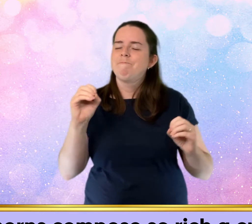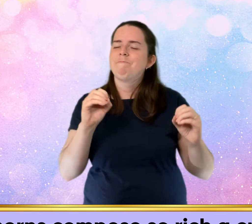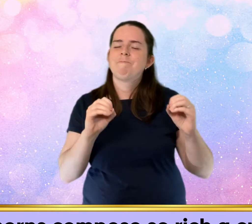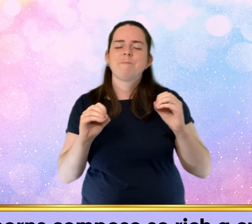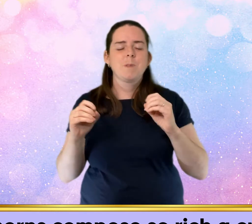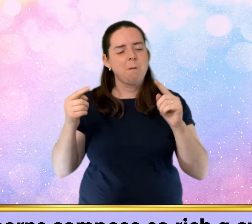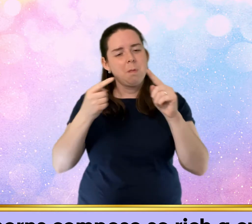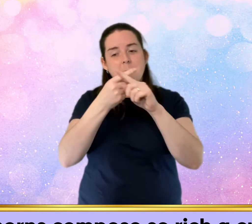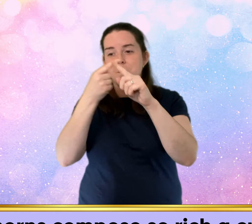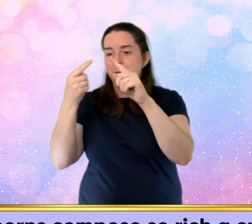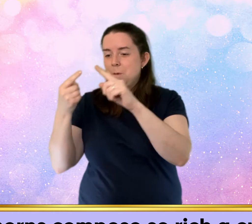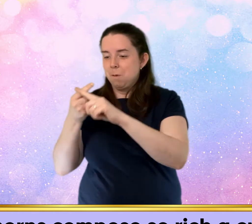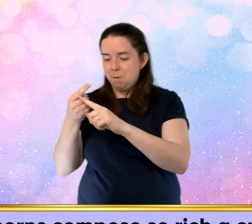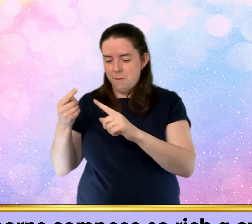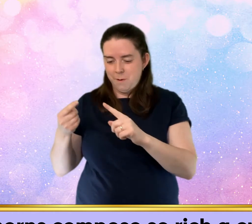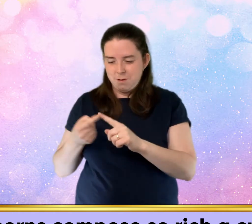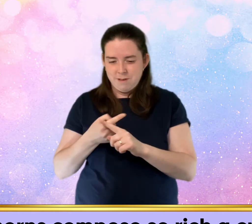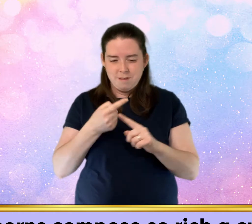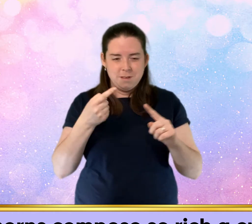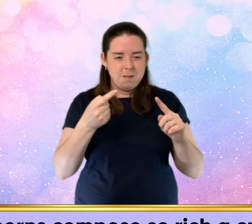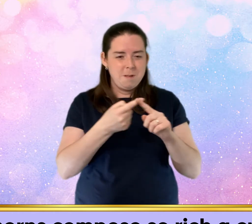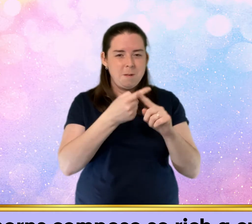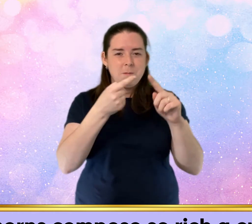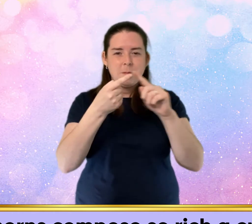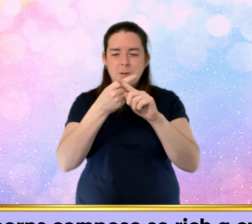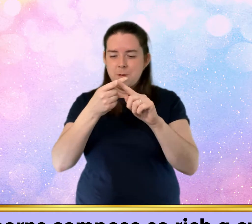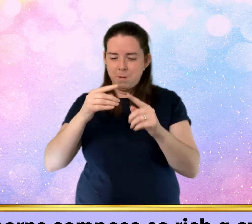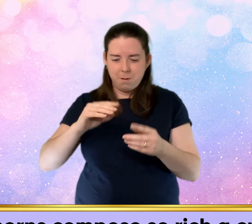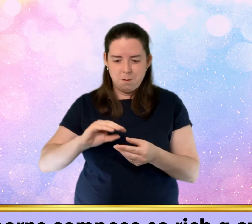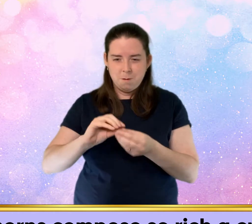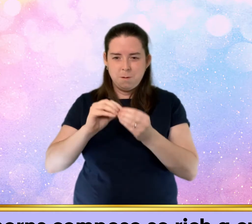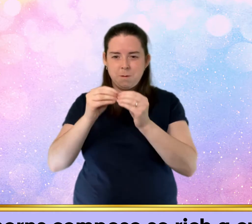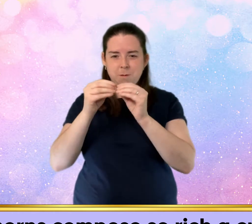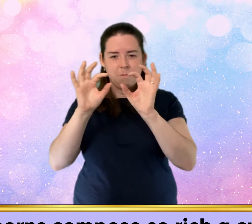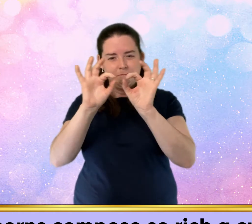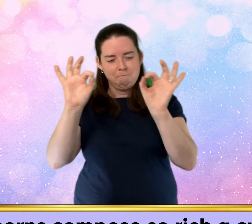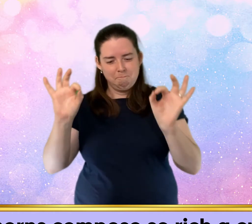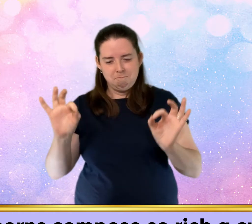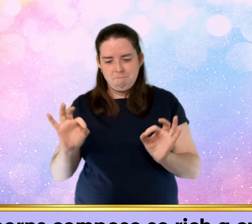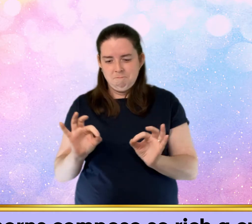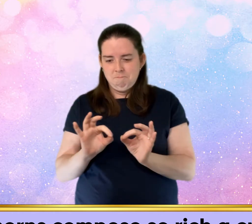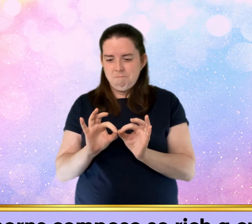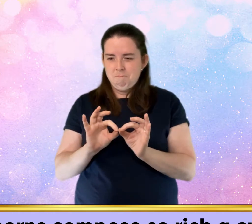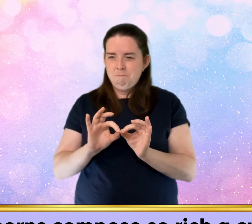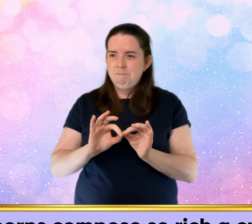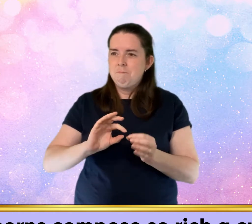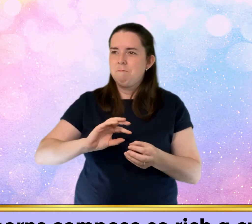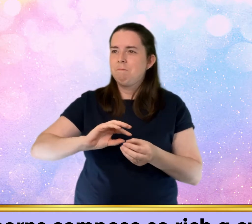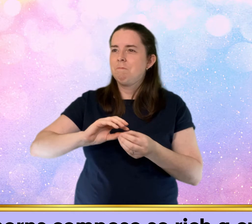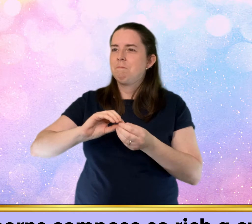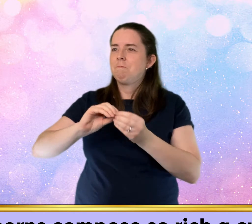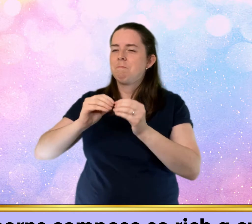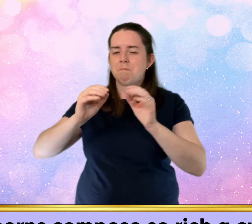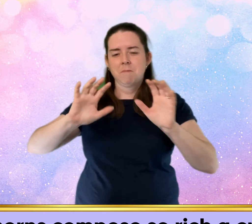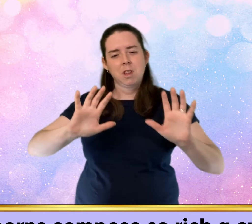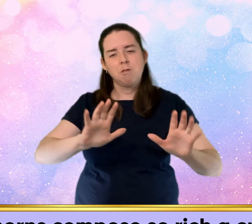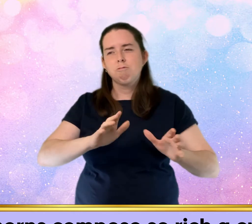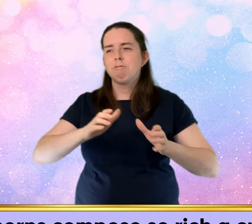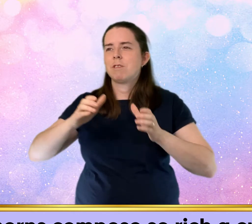forms compose so rich a crown